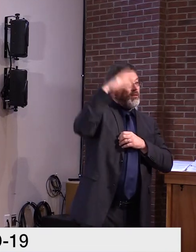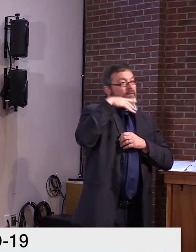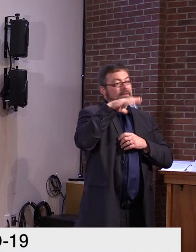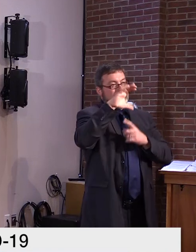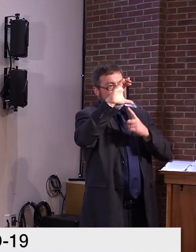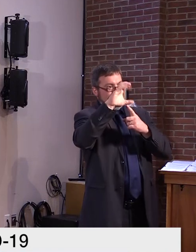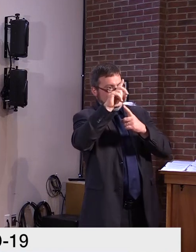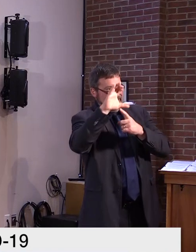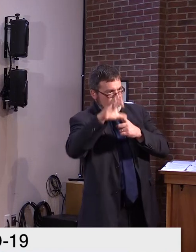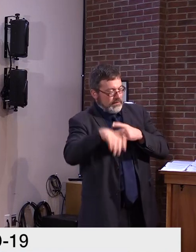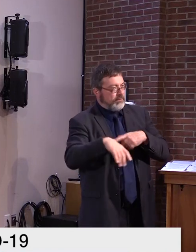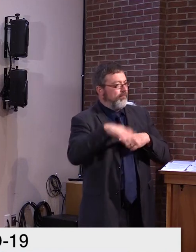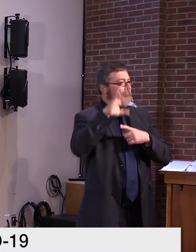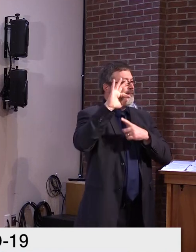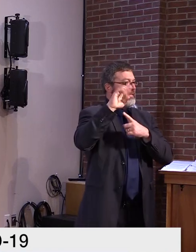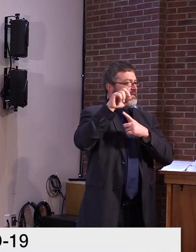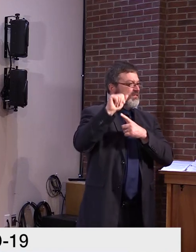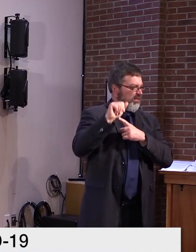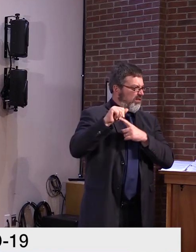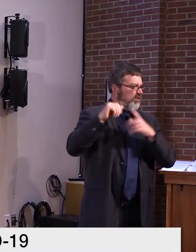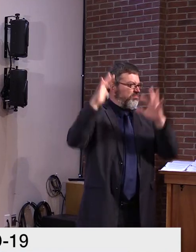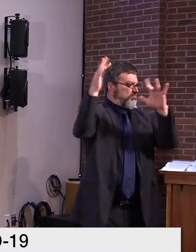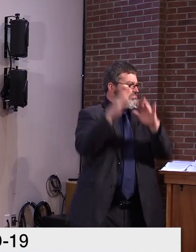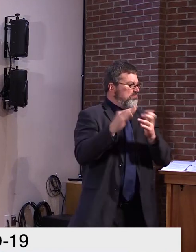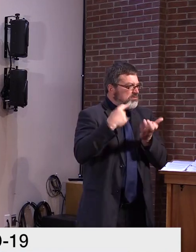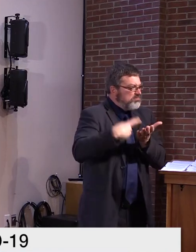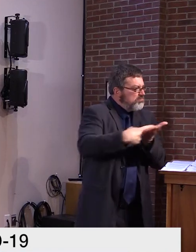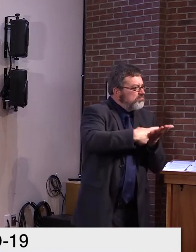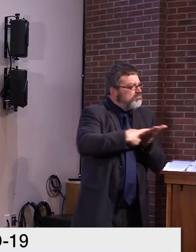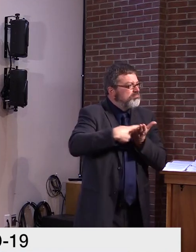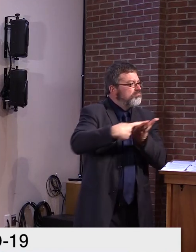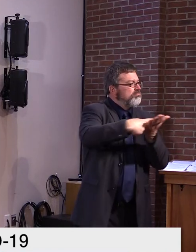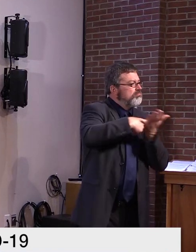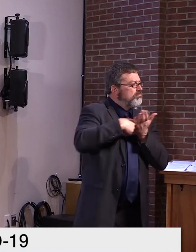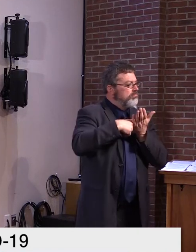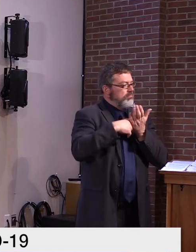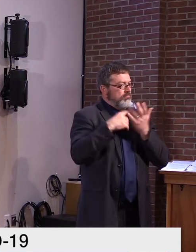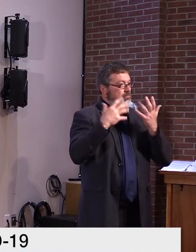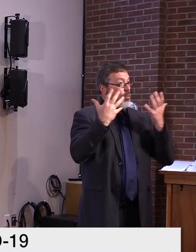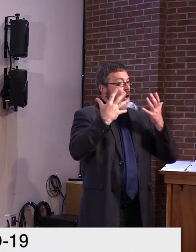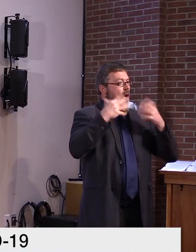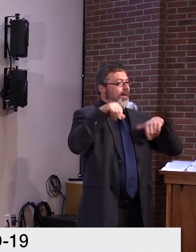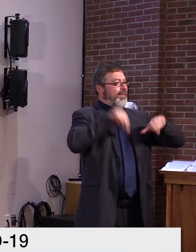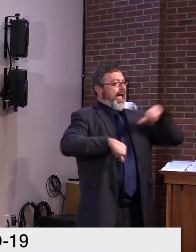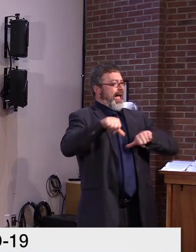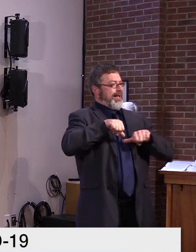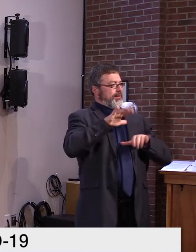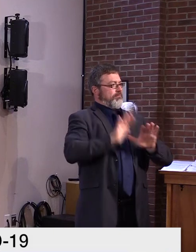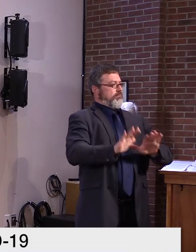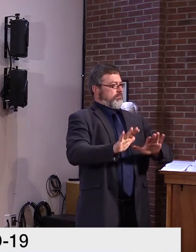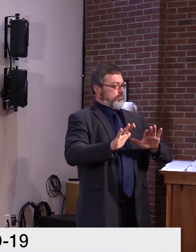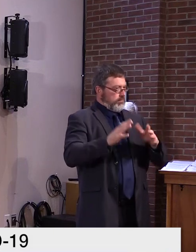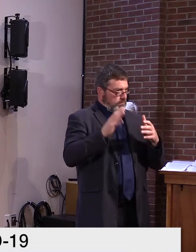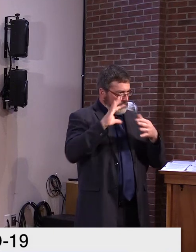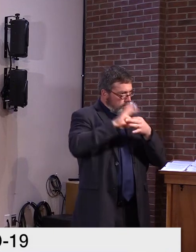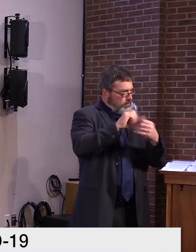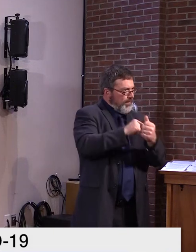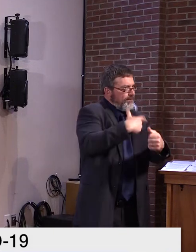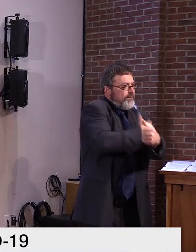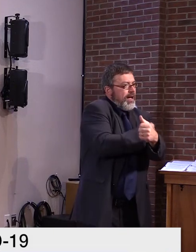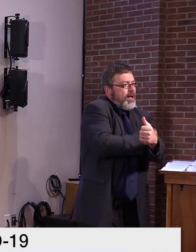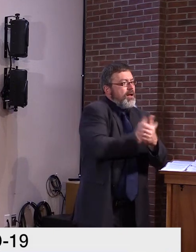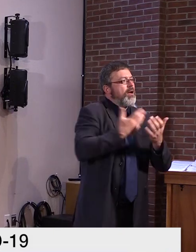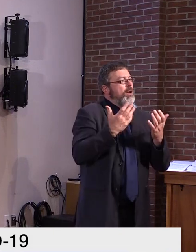integrity and will be trustworthy. In addition, there was an opinion column published in USA